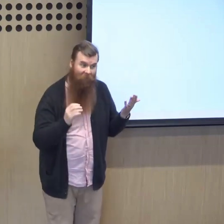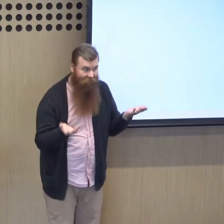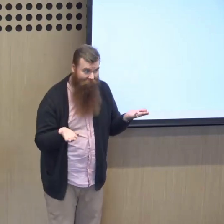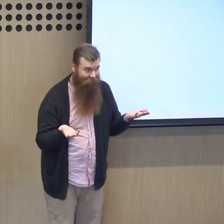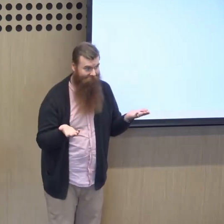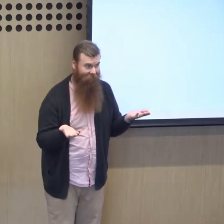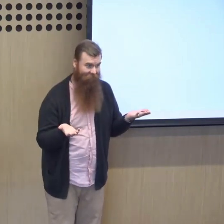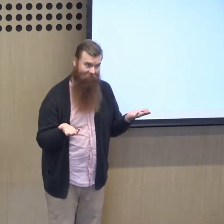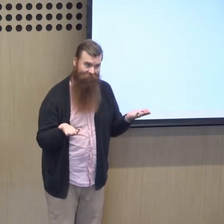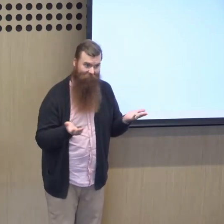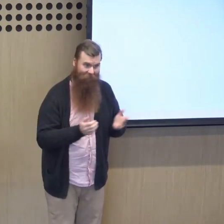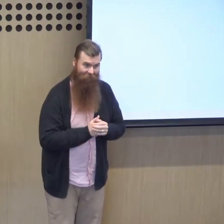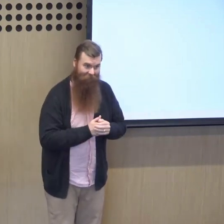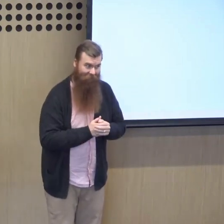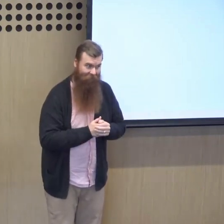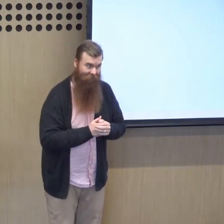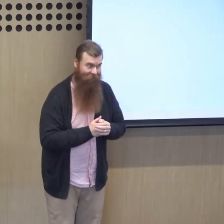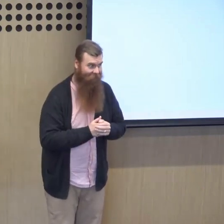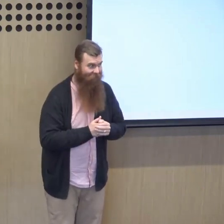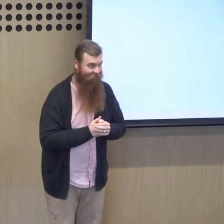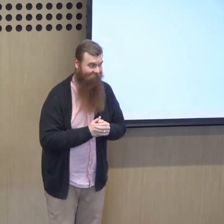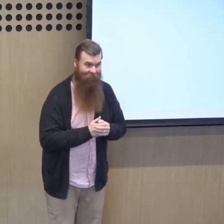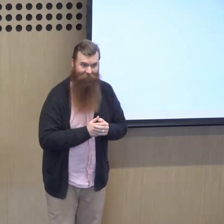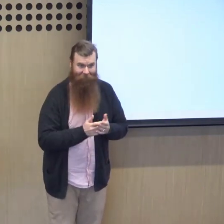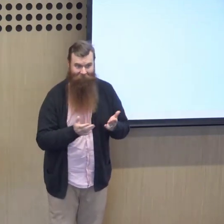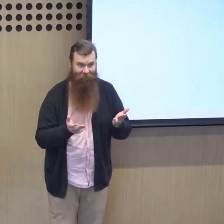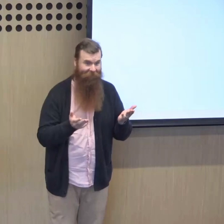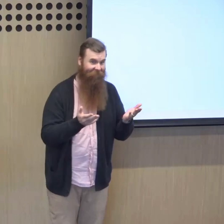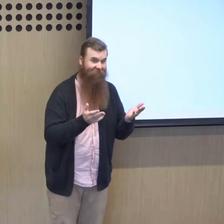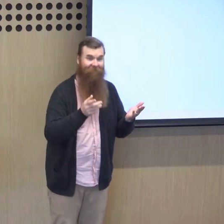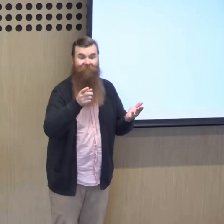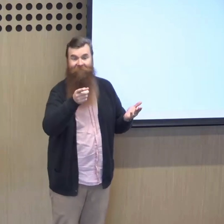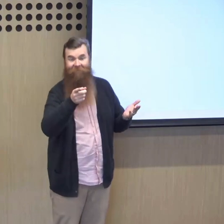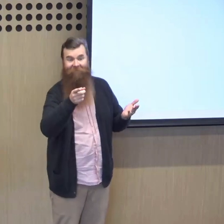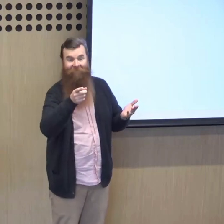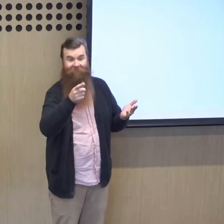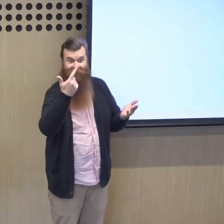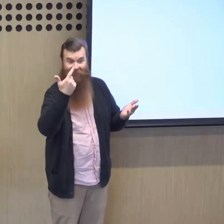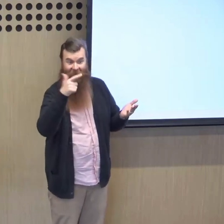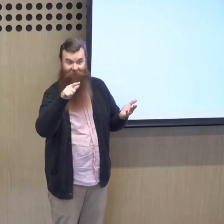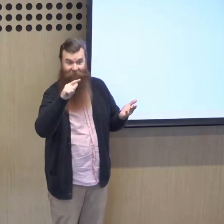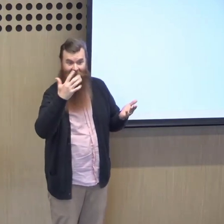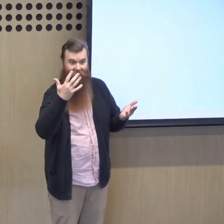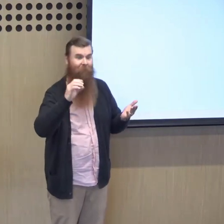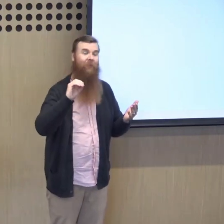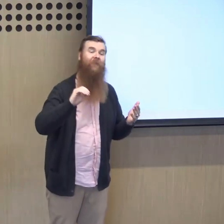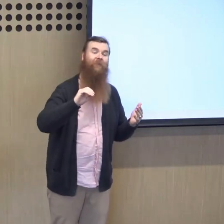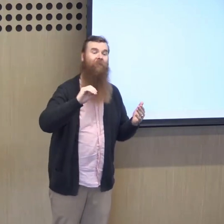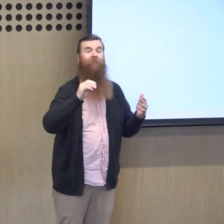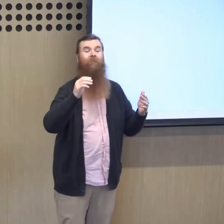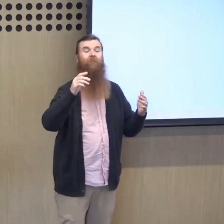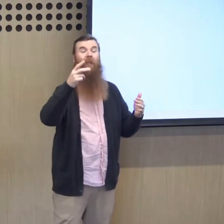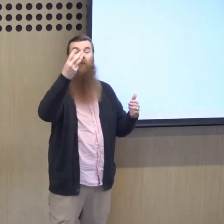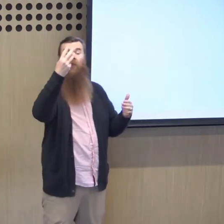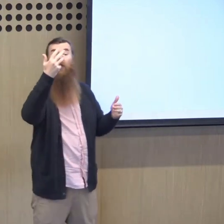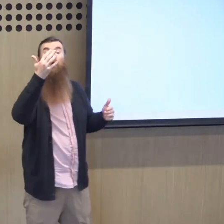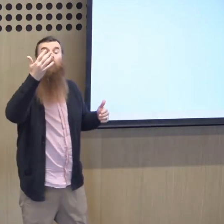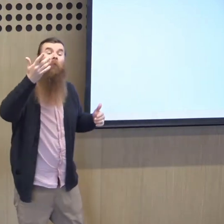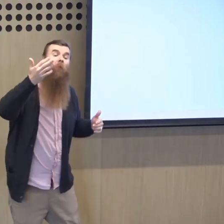How many, what percent do you think of this cohort of deaf and hard-over-hearing people over 18 have experienced anxiety? 75%? How